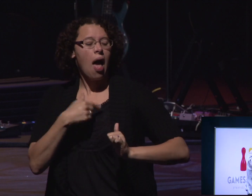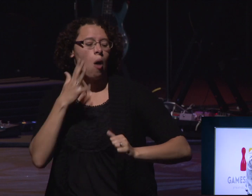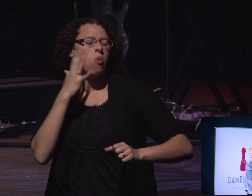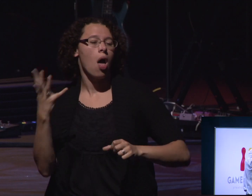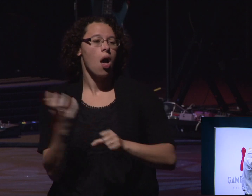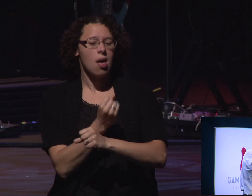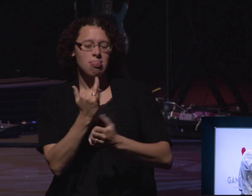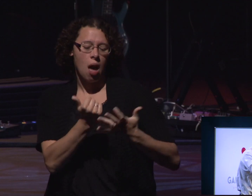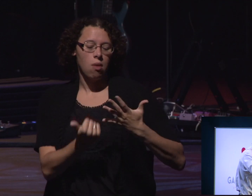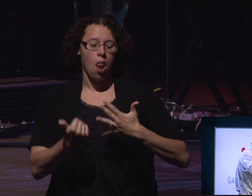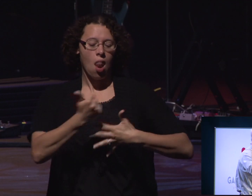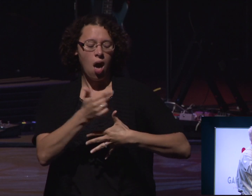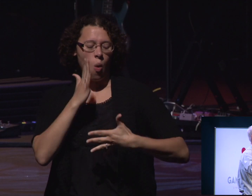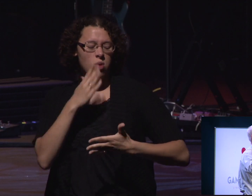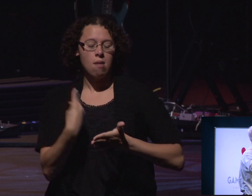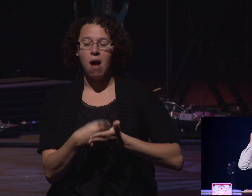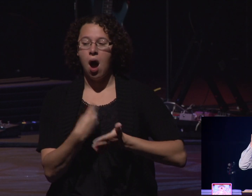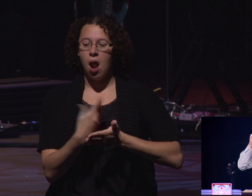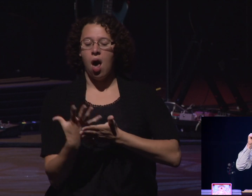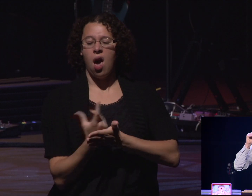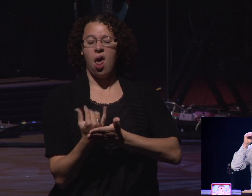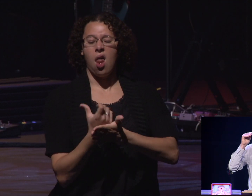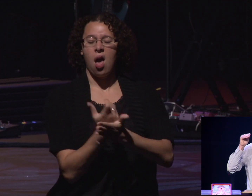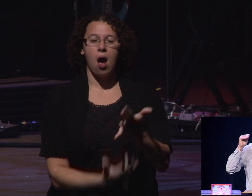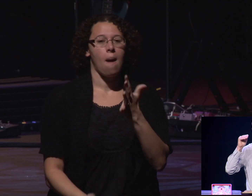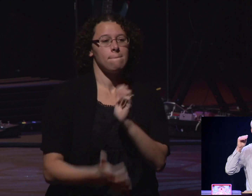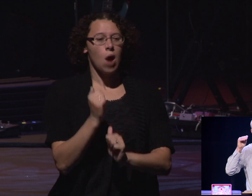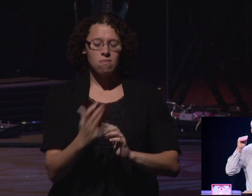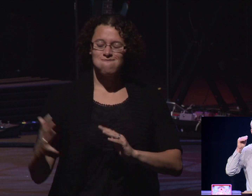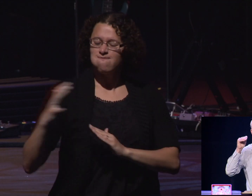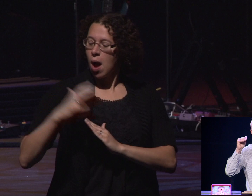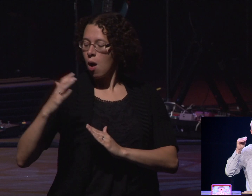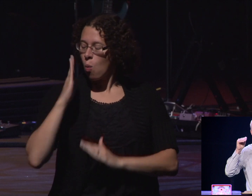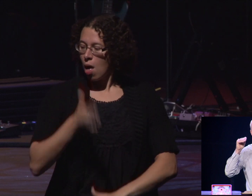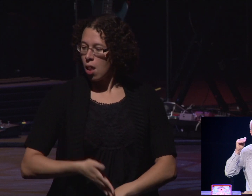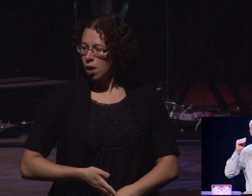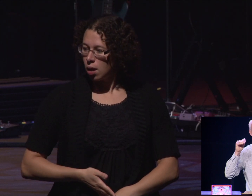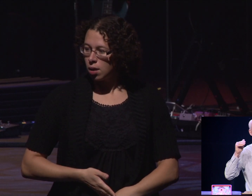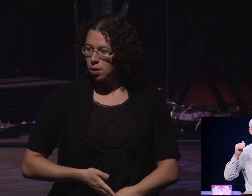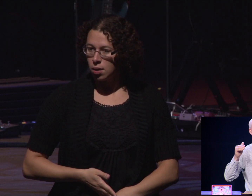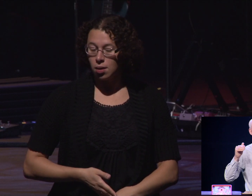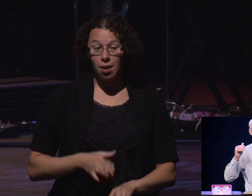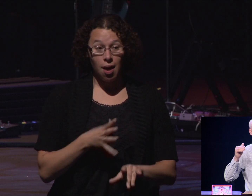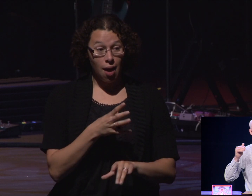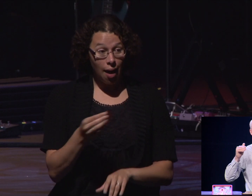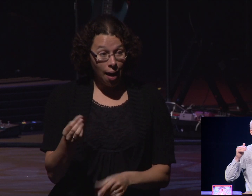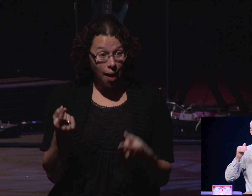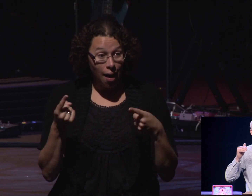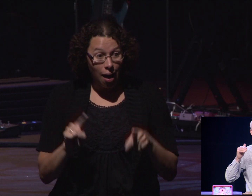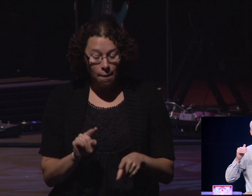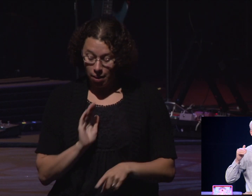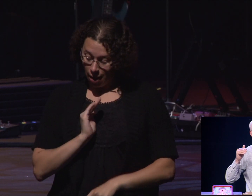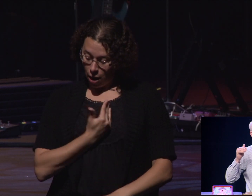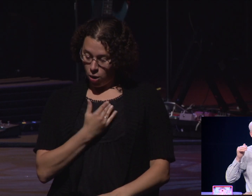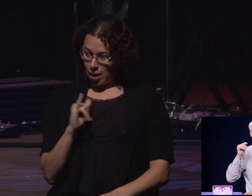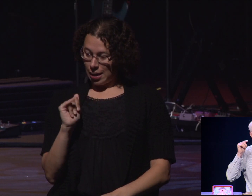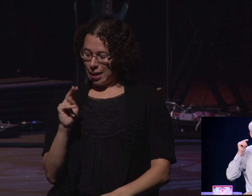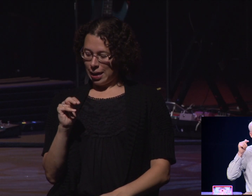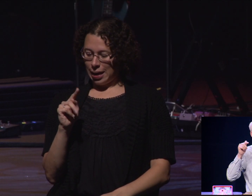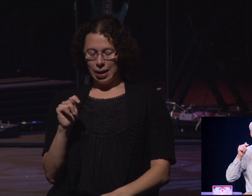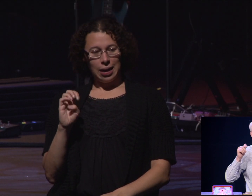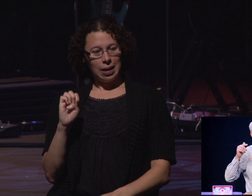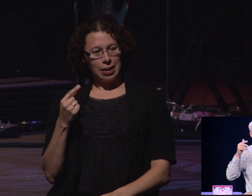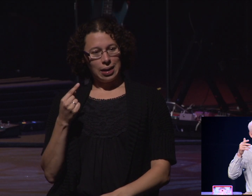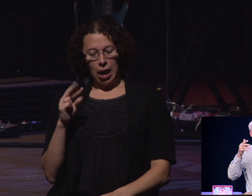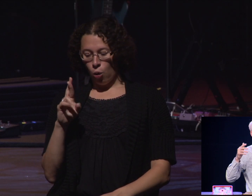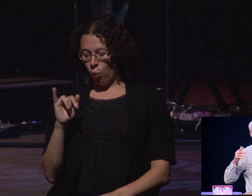I'm going to make the most money, I'm going to get the most achieving, and sometimes we will gamble our integrity away to make sure we win